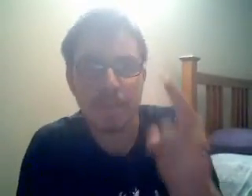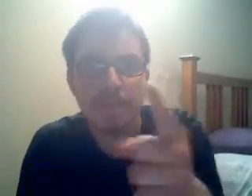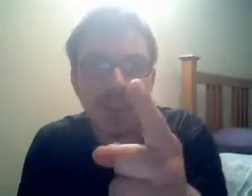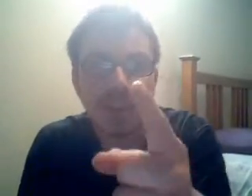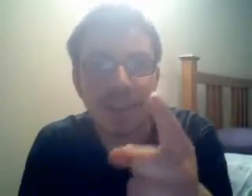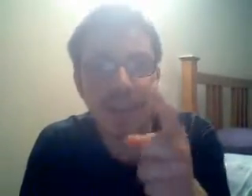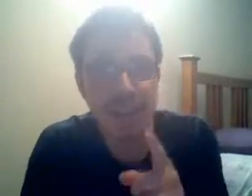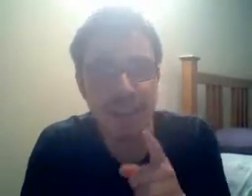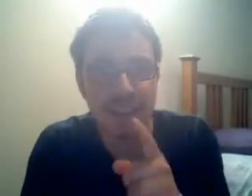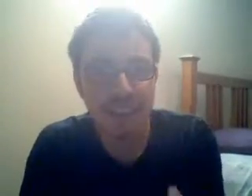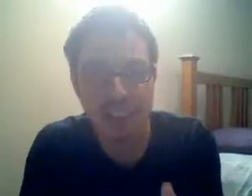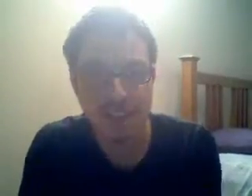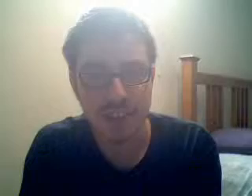And bigger than ever.